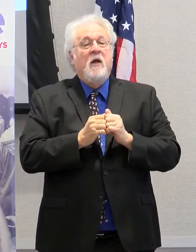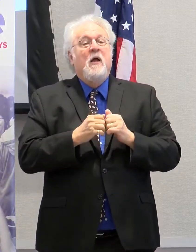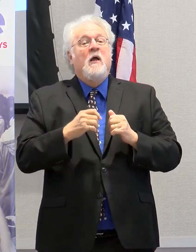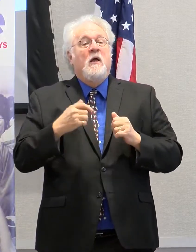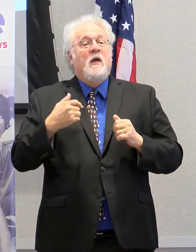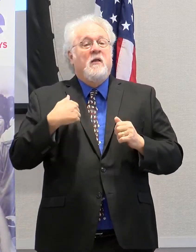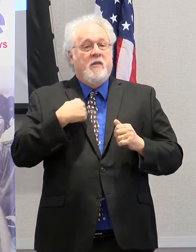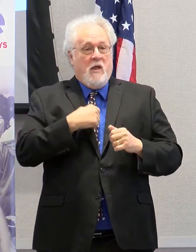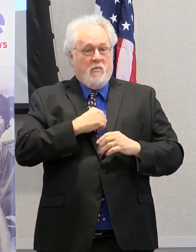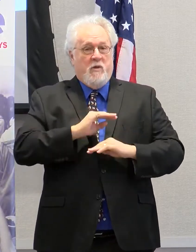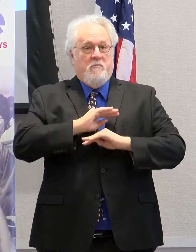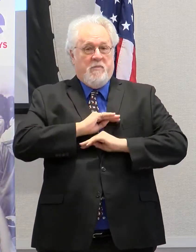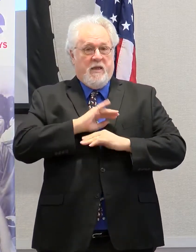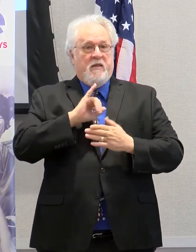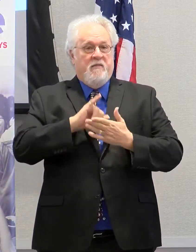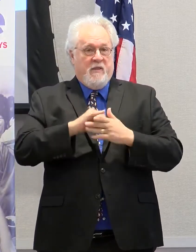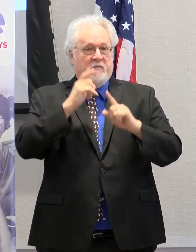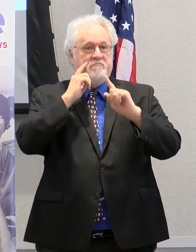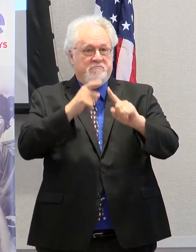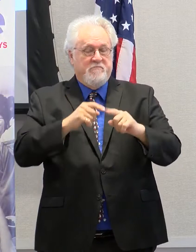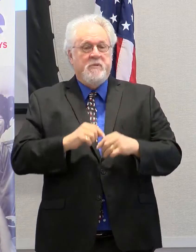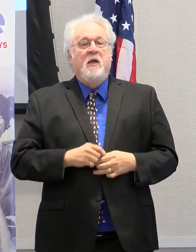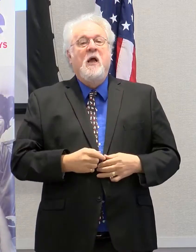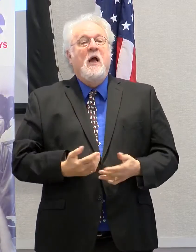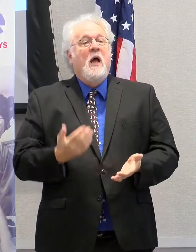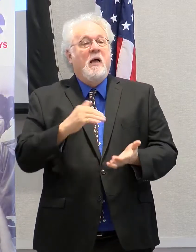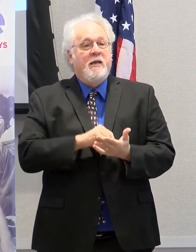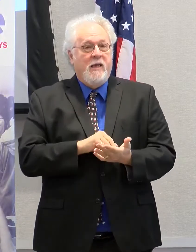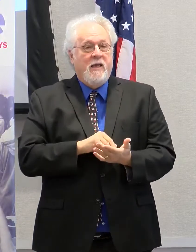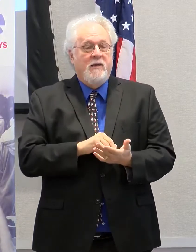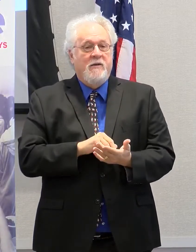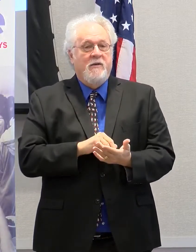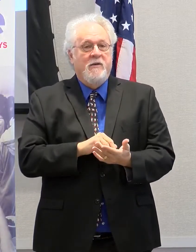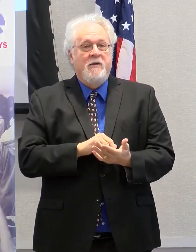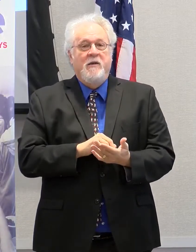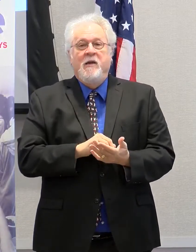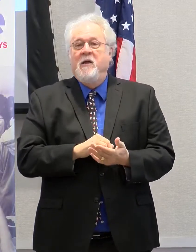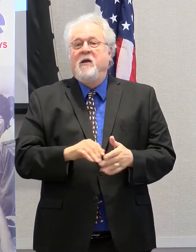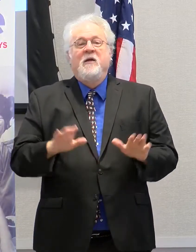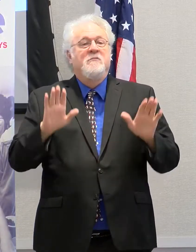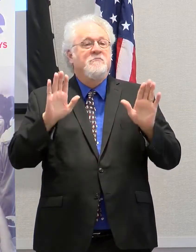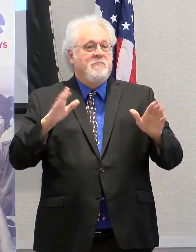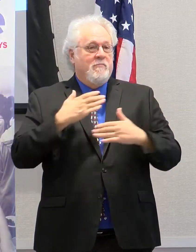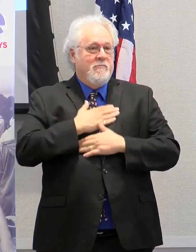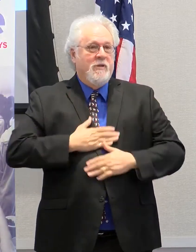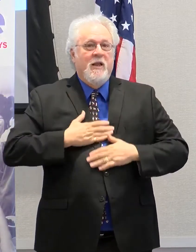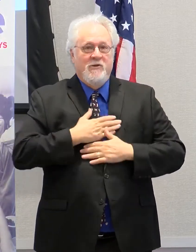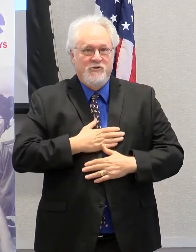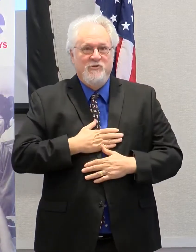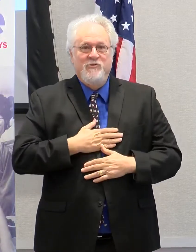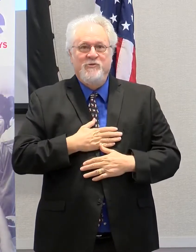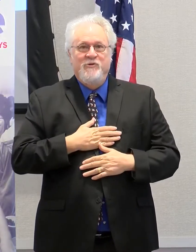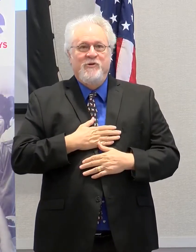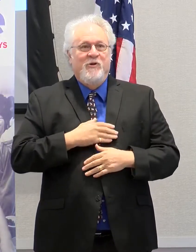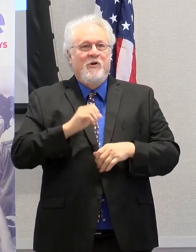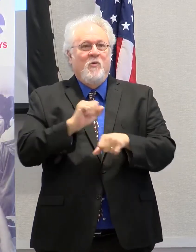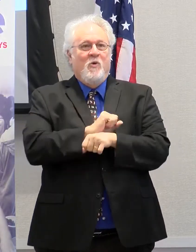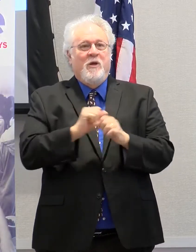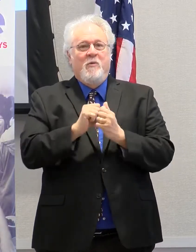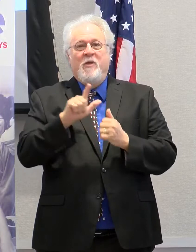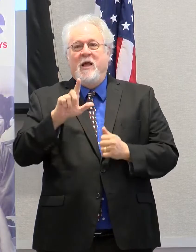we are fulfilling that mission. So, again, it has been a genuine pleasure working with